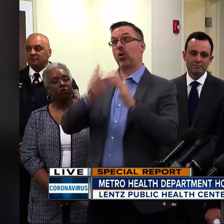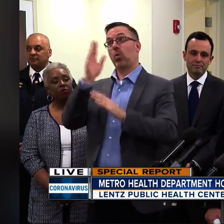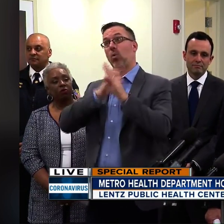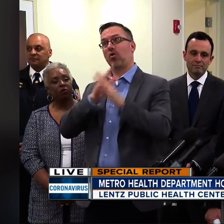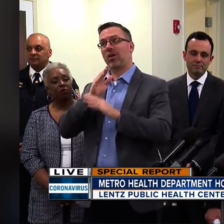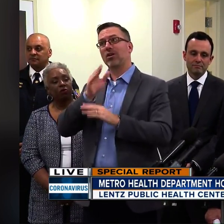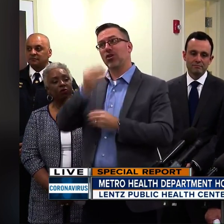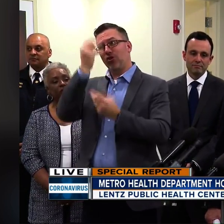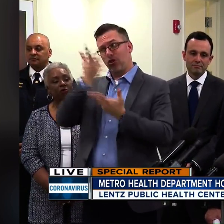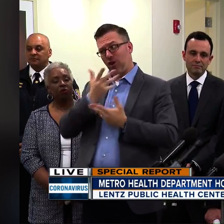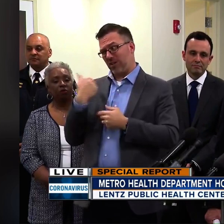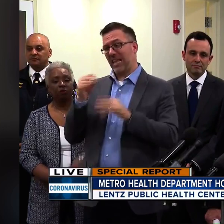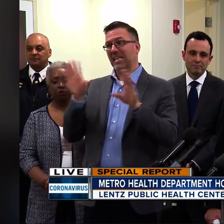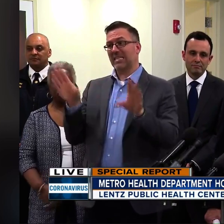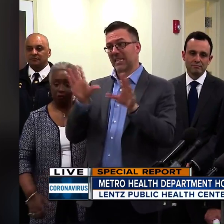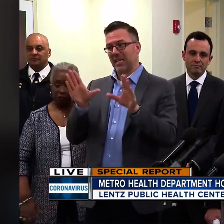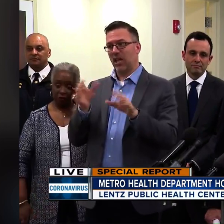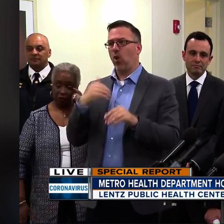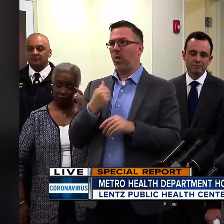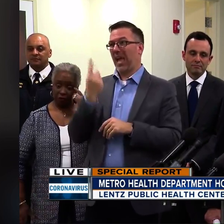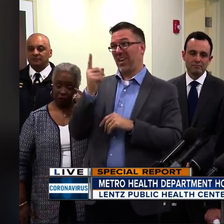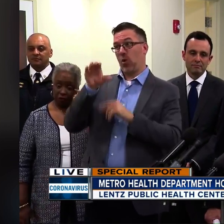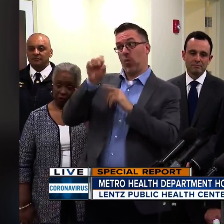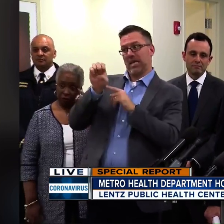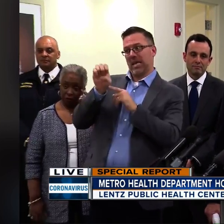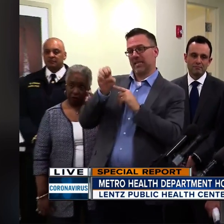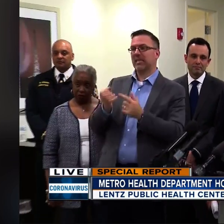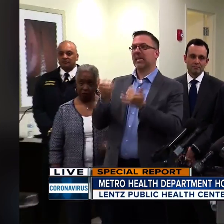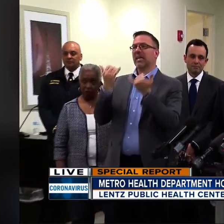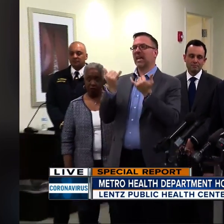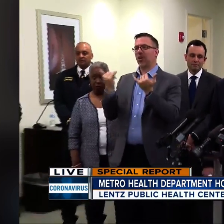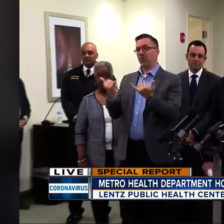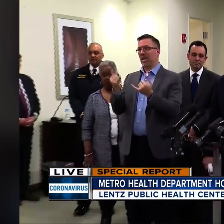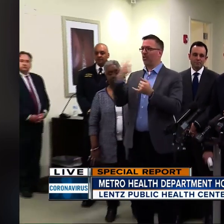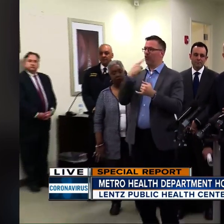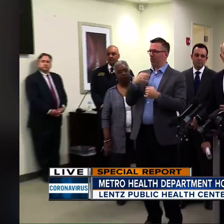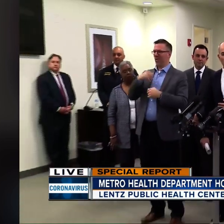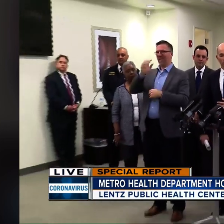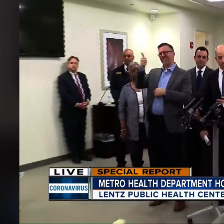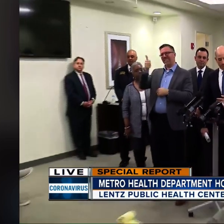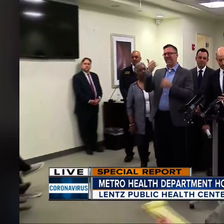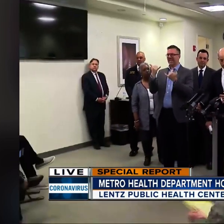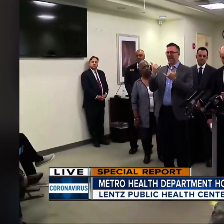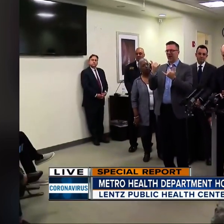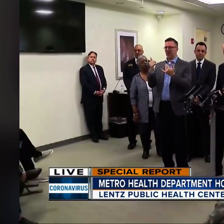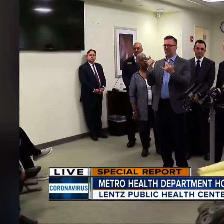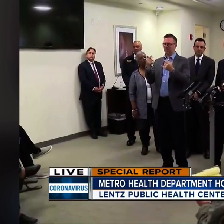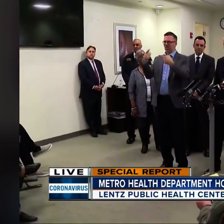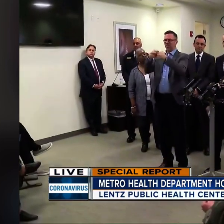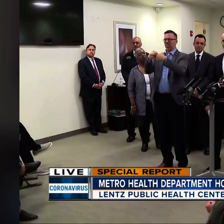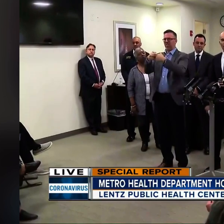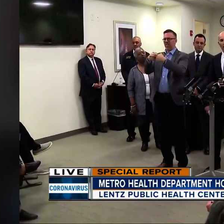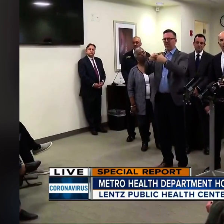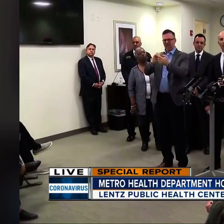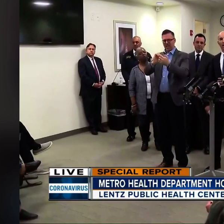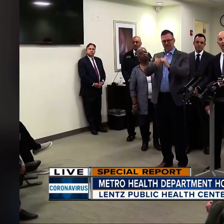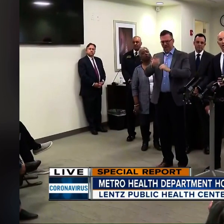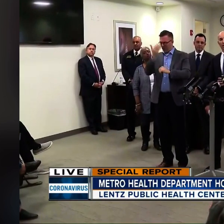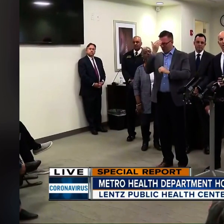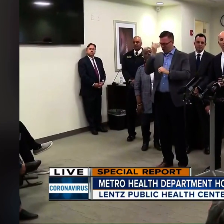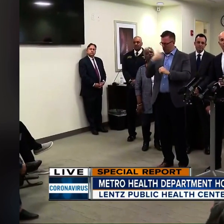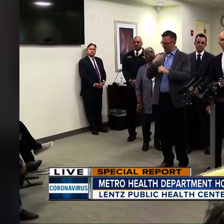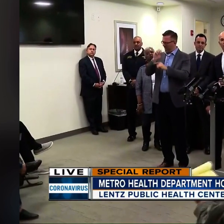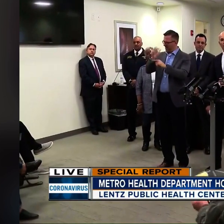when we had one case. And now you're telling us today, you had 10. So, how do you know you have 10,